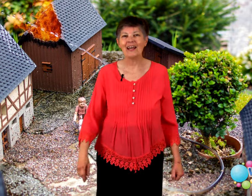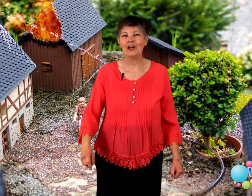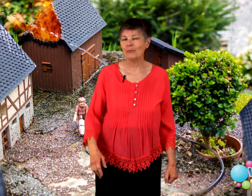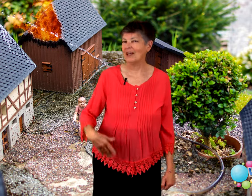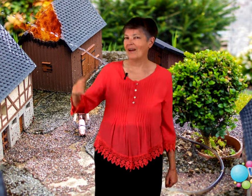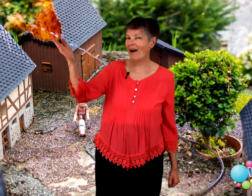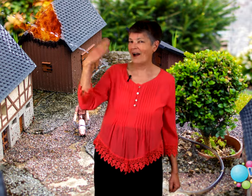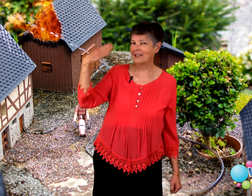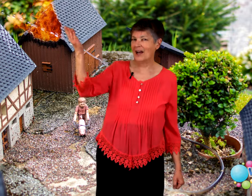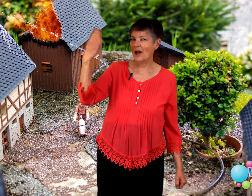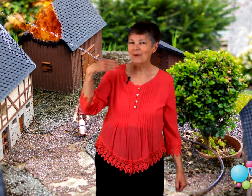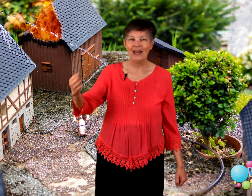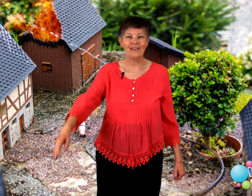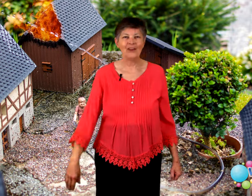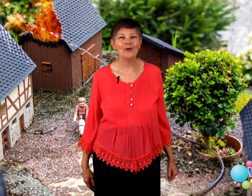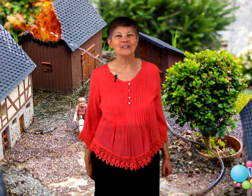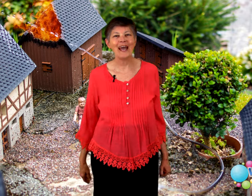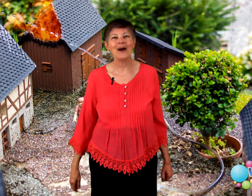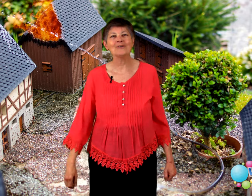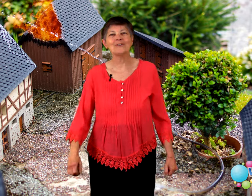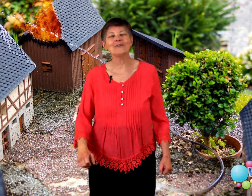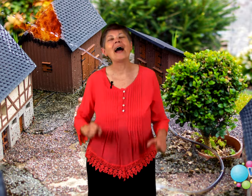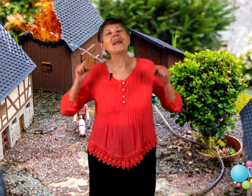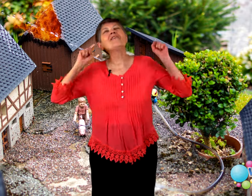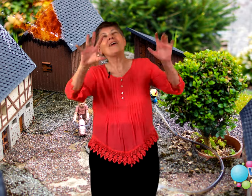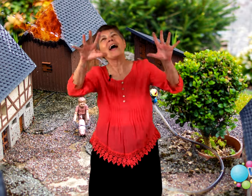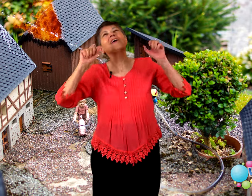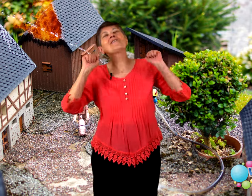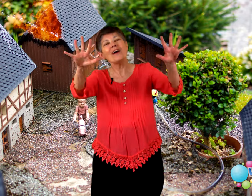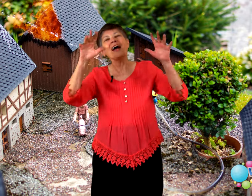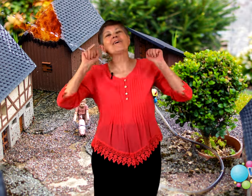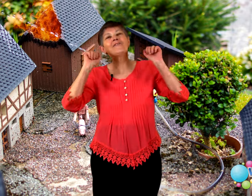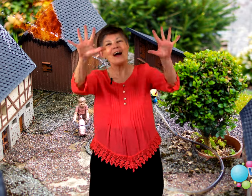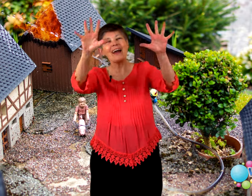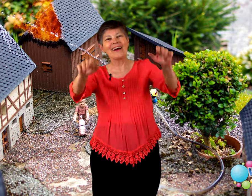It'll be a hot time in the old town tonight, fire, fire, fire.